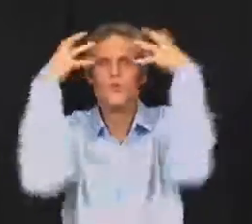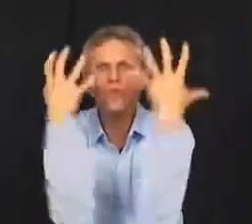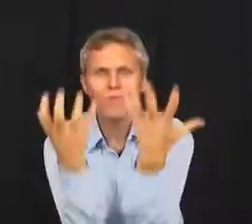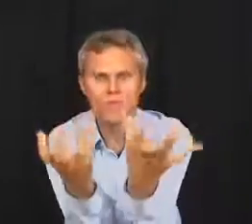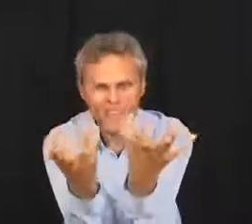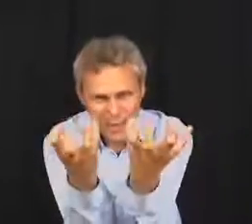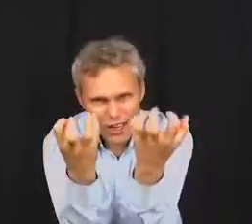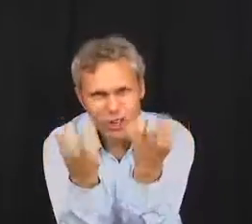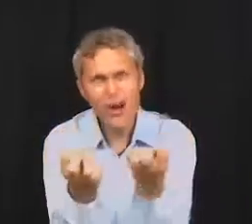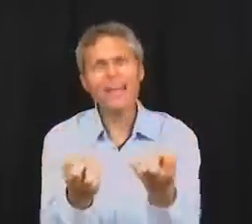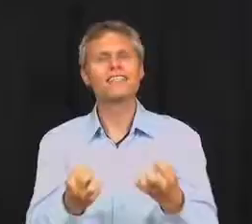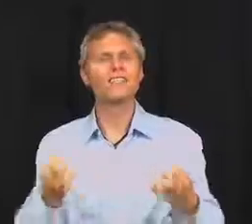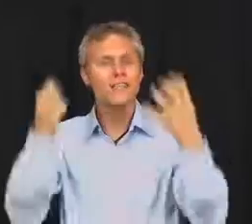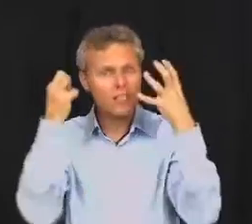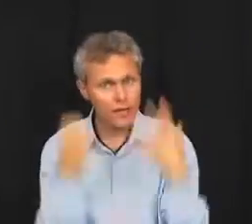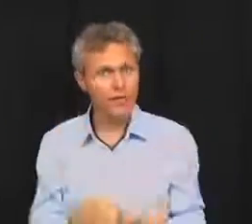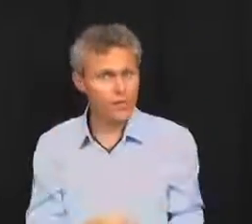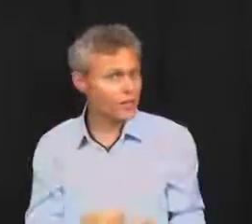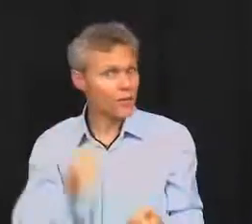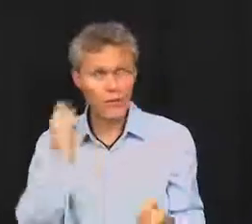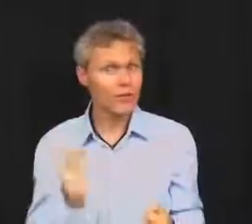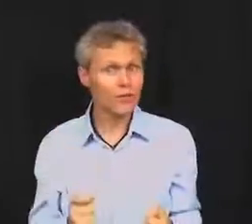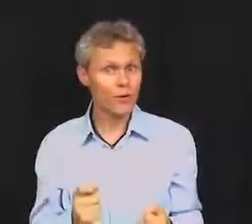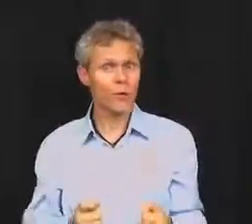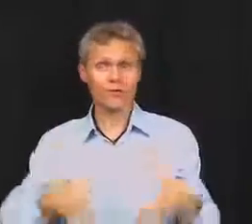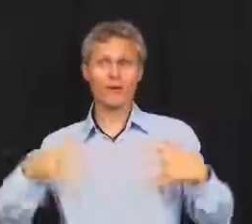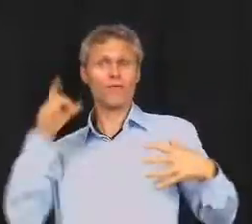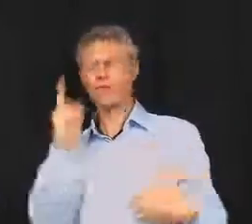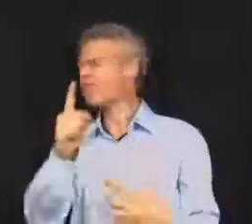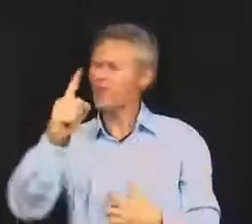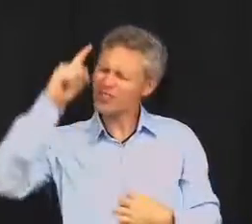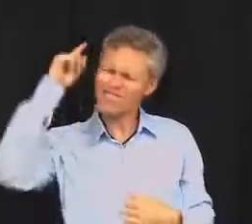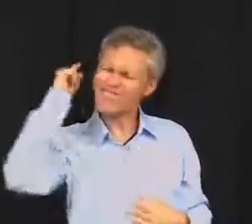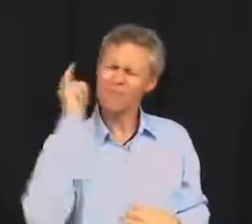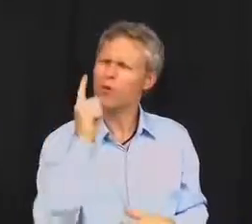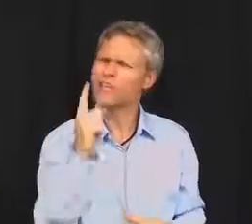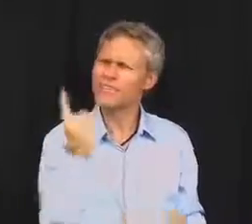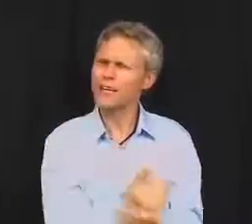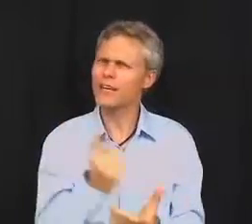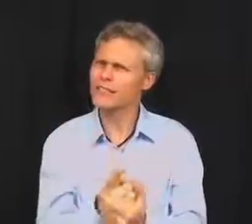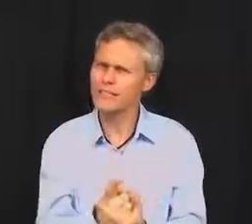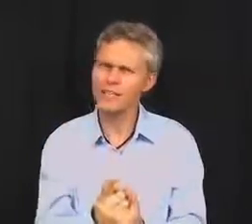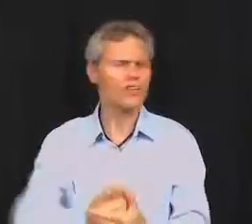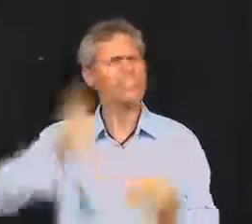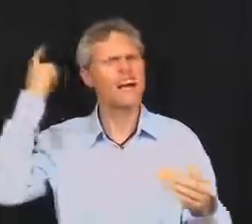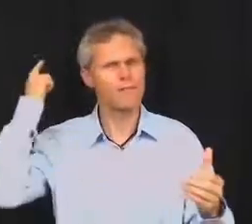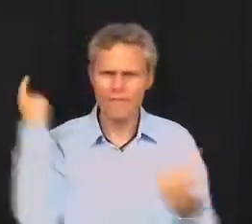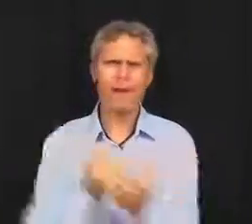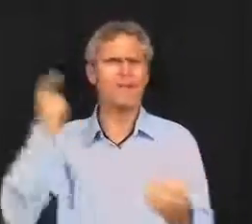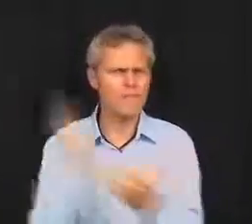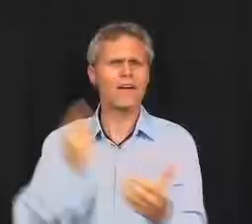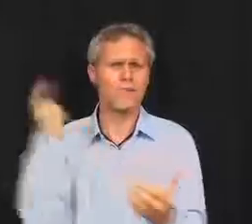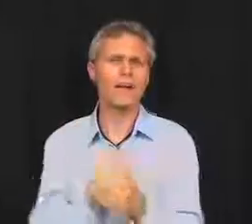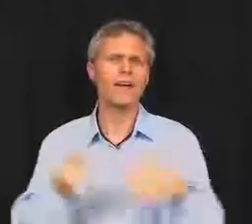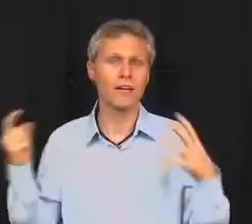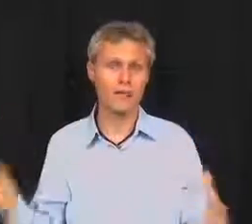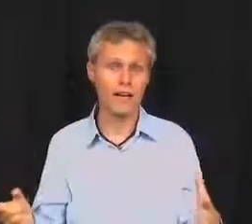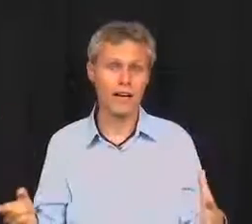are attracted to energy. First and foremost, my first number one secret as a teacher is I am very, very, very energetic.